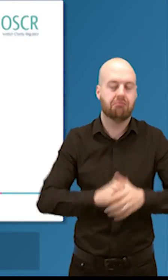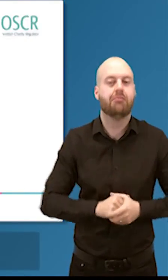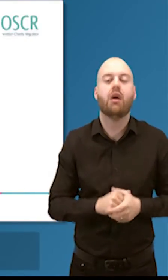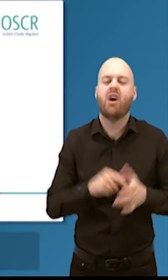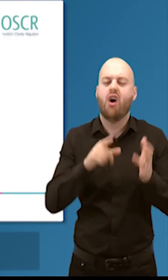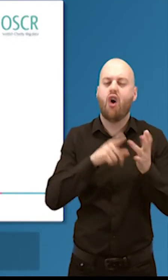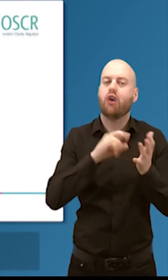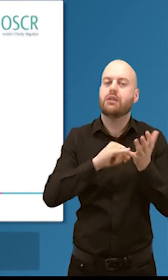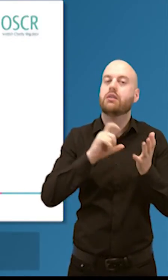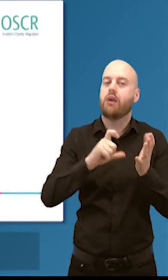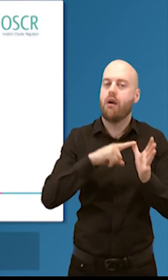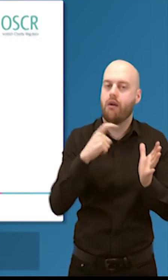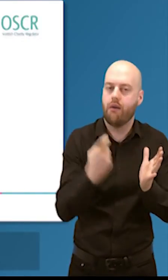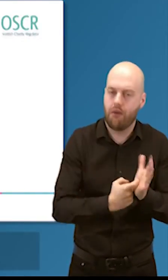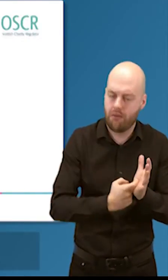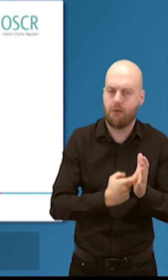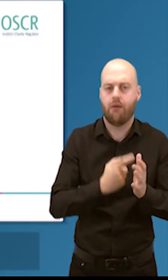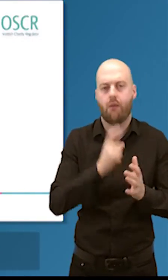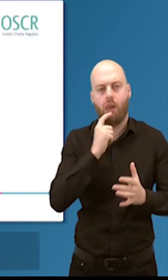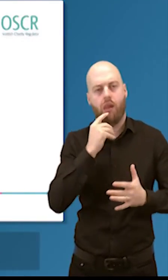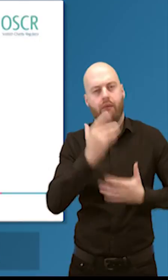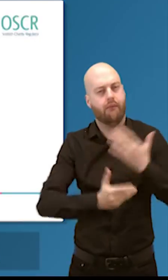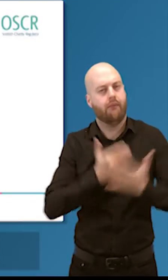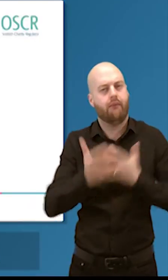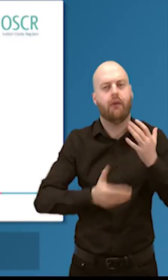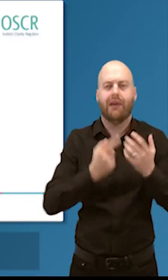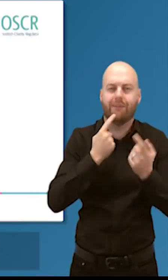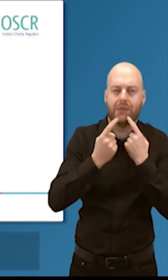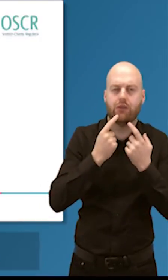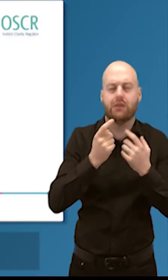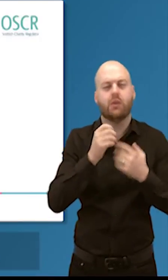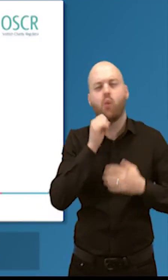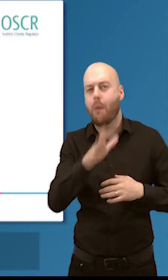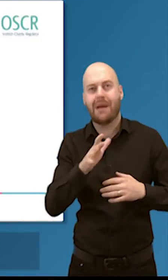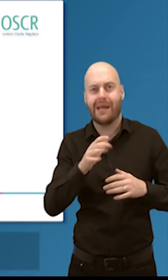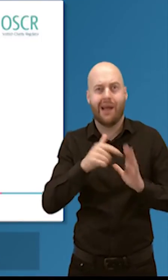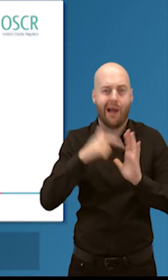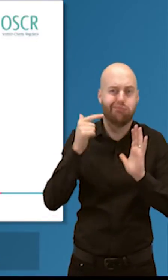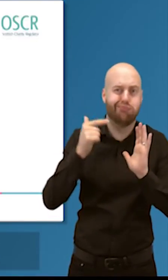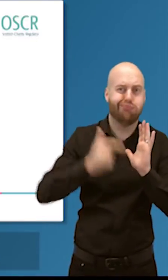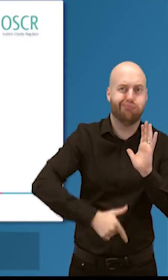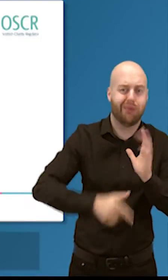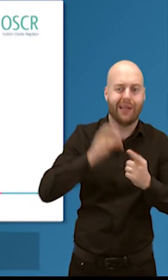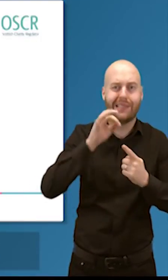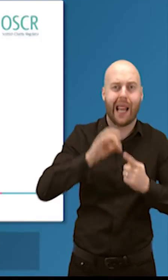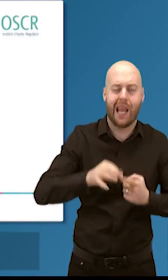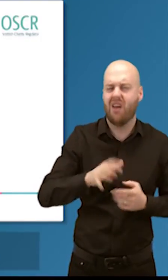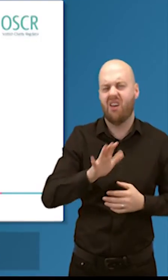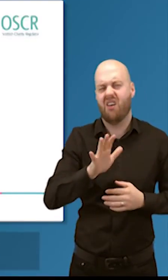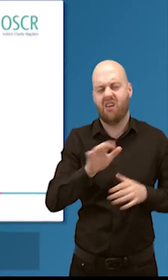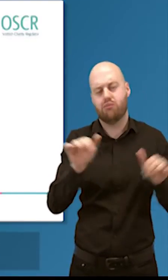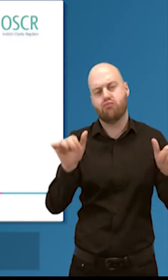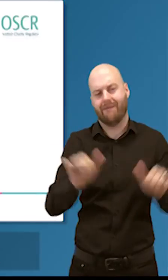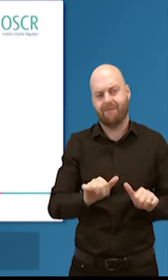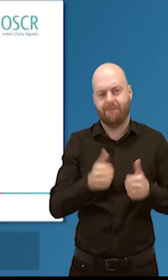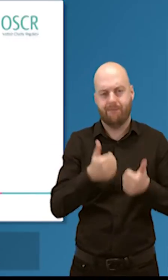to take you through some information. I'm not going to tell you all about us but just some, just some little bits. So that's